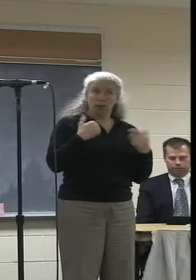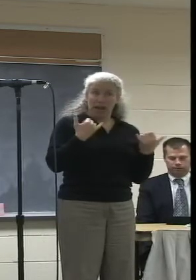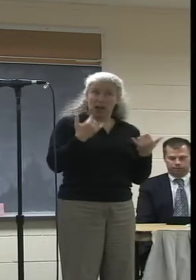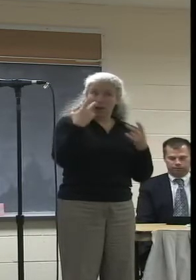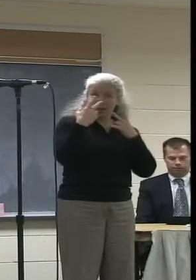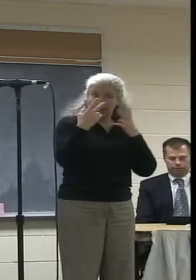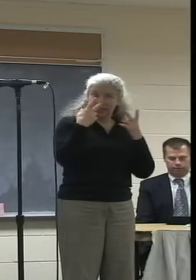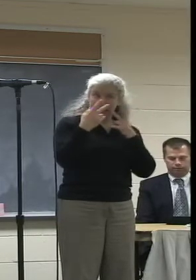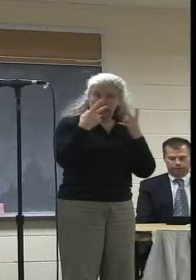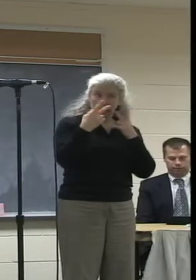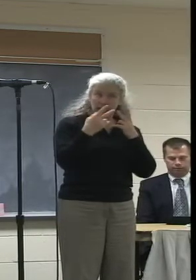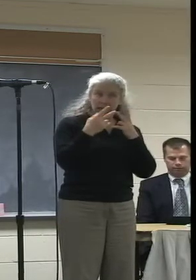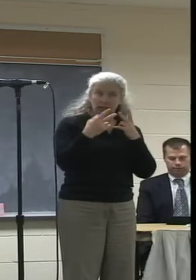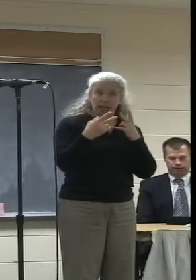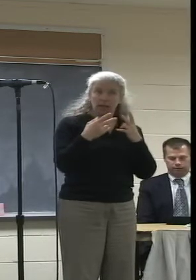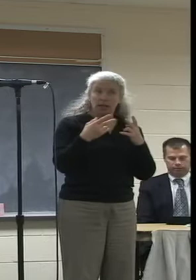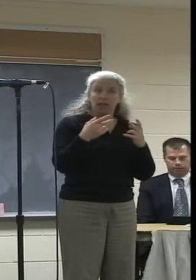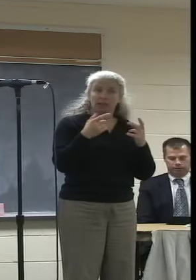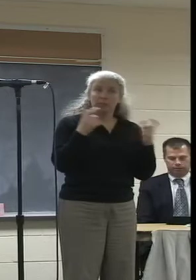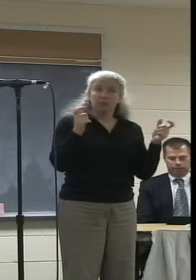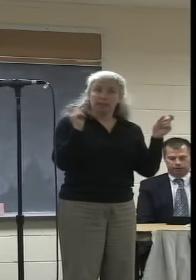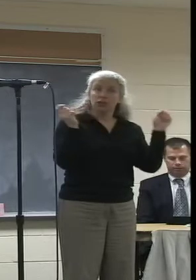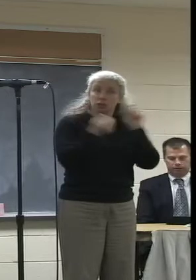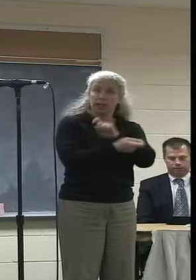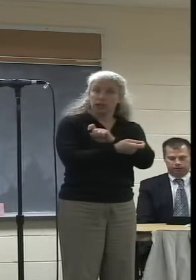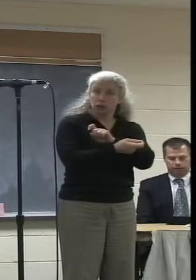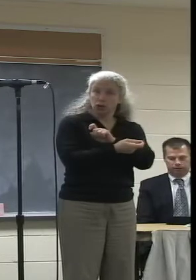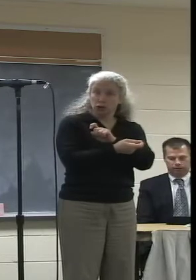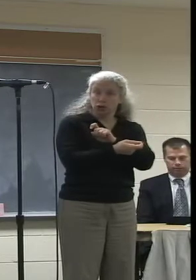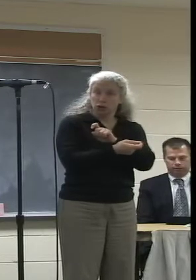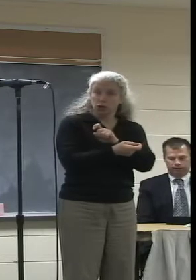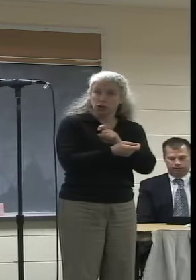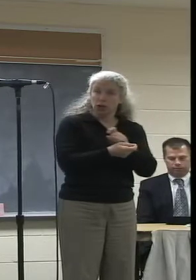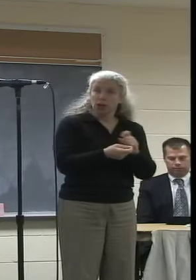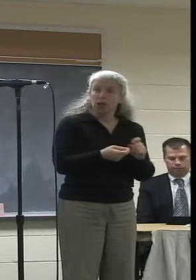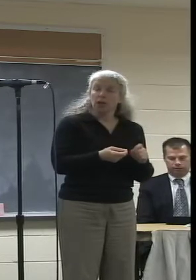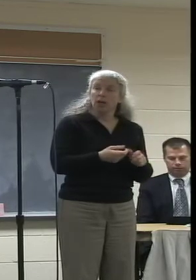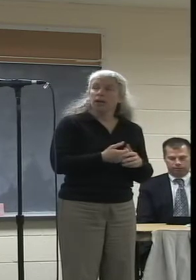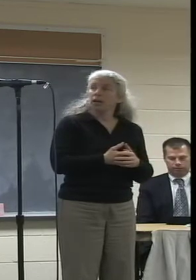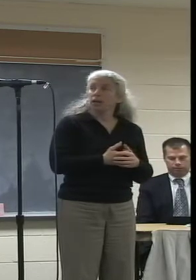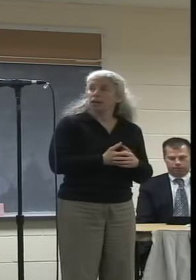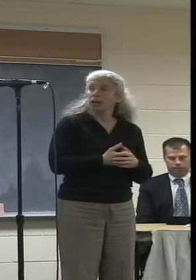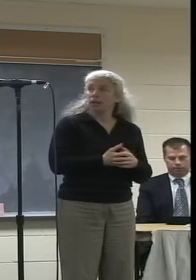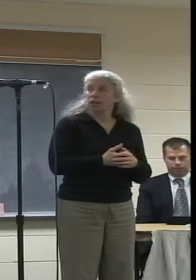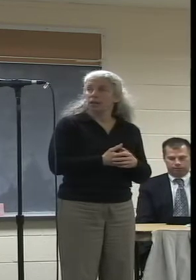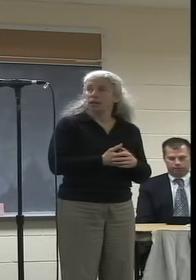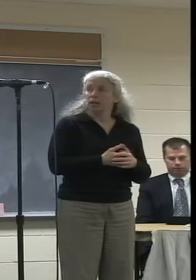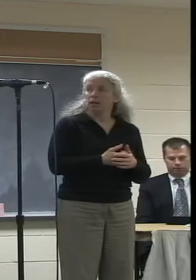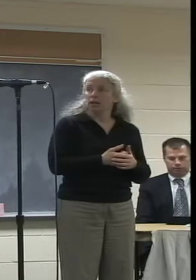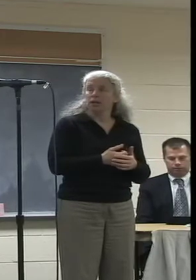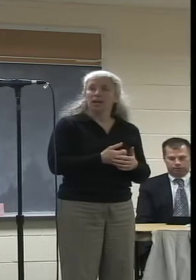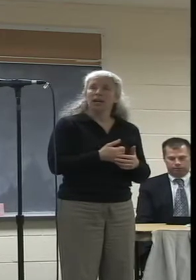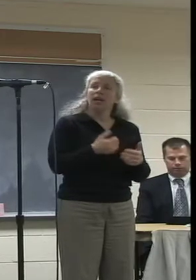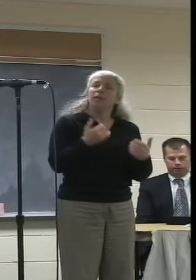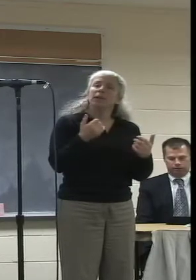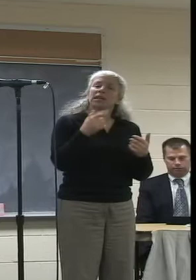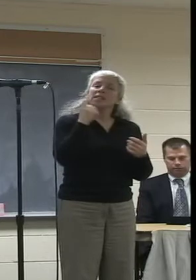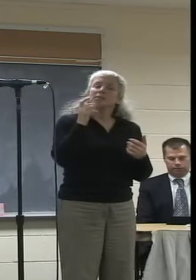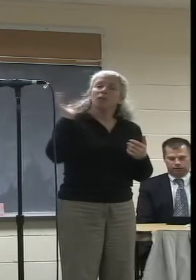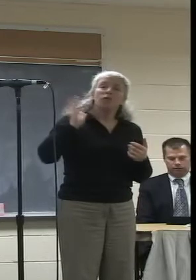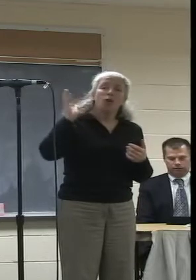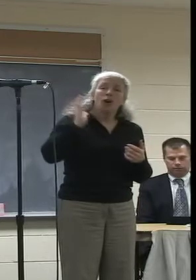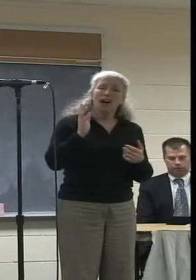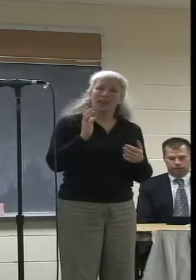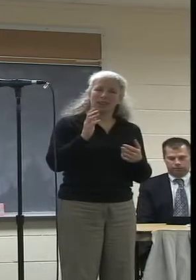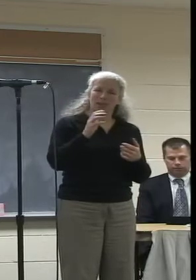the dramatic transformation of a neglected and underused PEG station into a